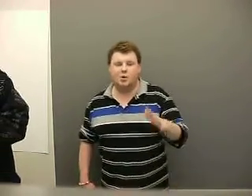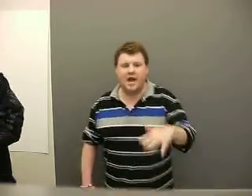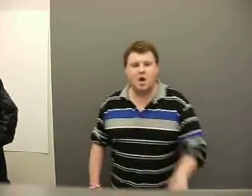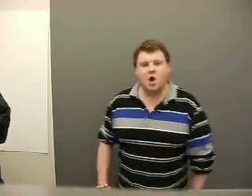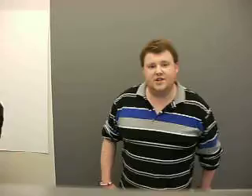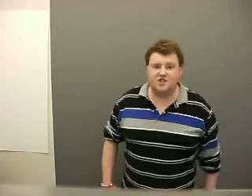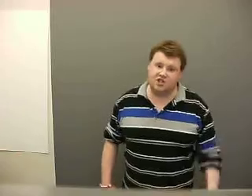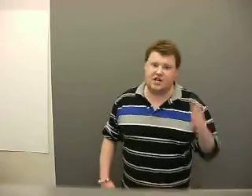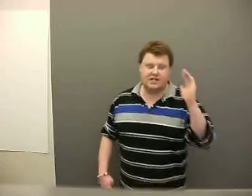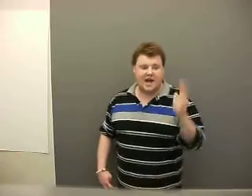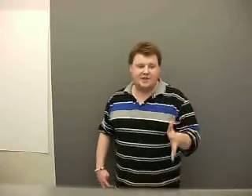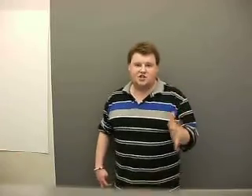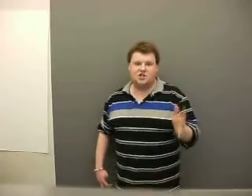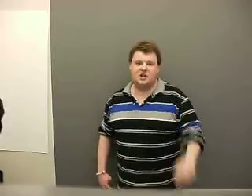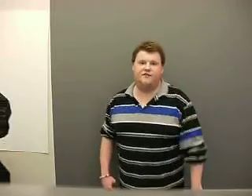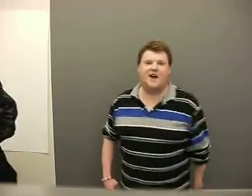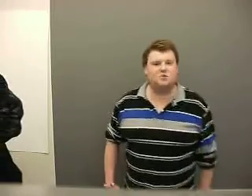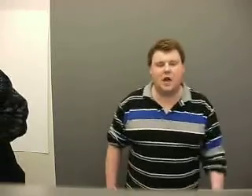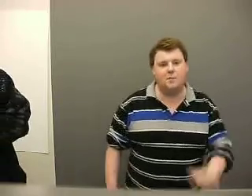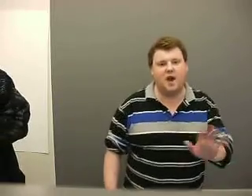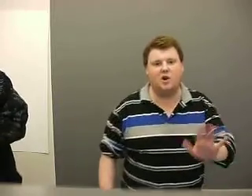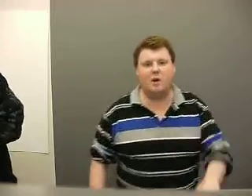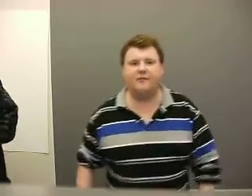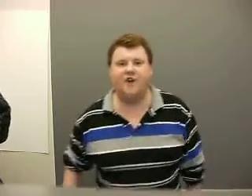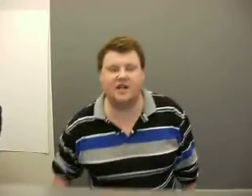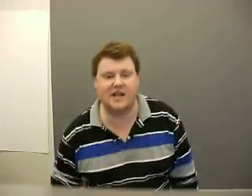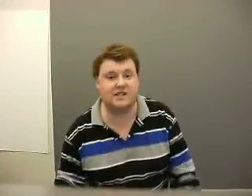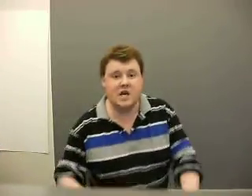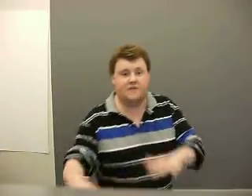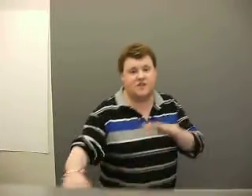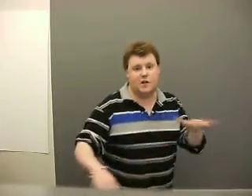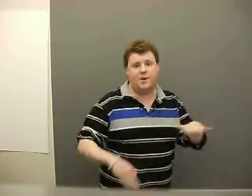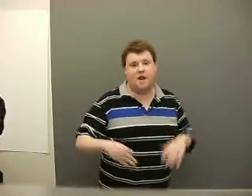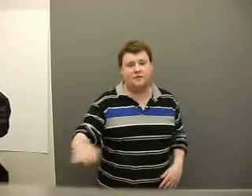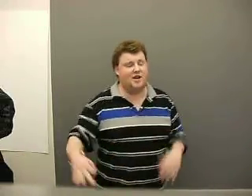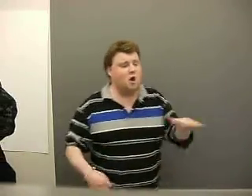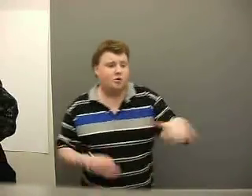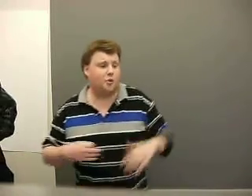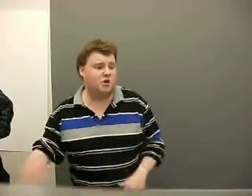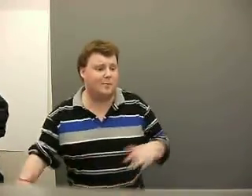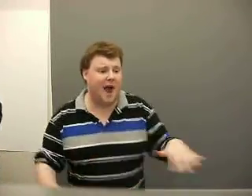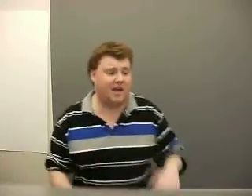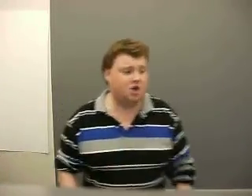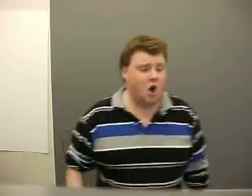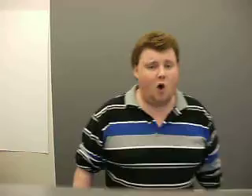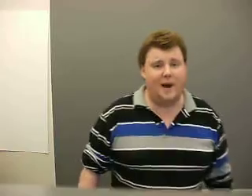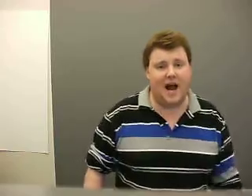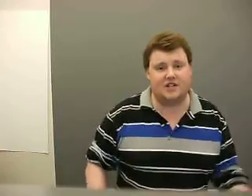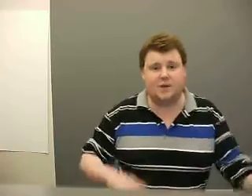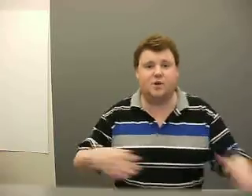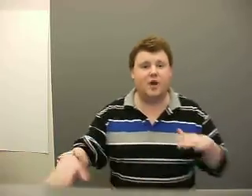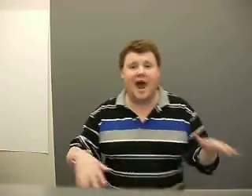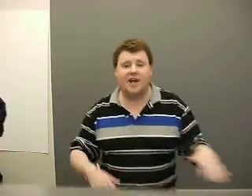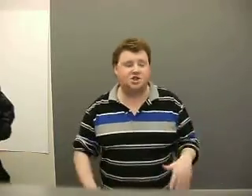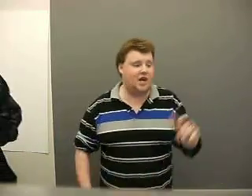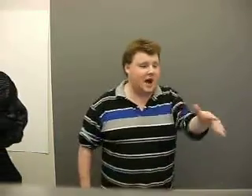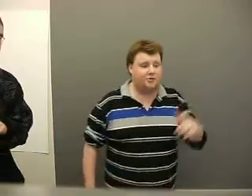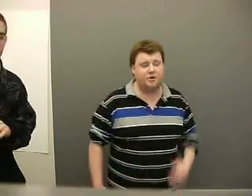okay. This just didn't attack. This just didn't attack. We ain't paying no motherfucking tax. If they slip an anthrax through your package. Oh my god. It's computer hackage. They got through your